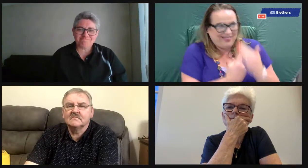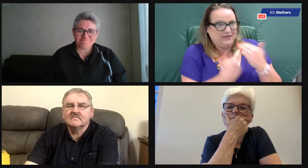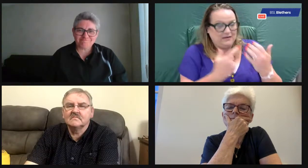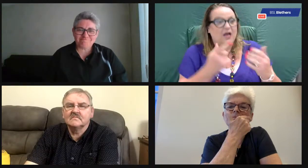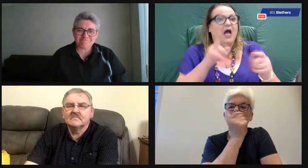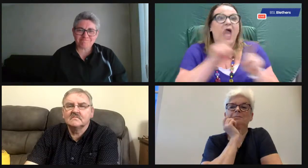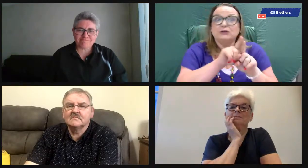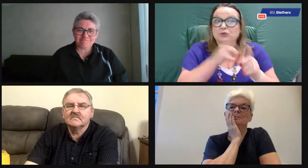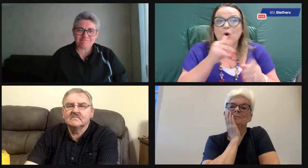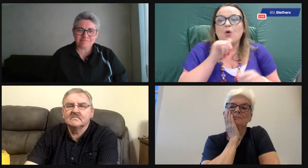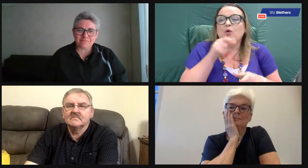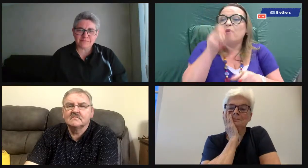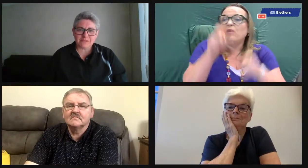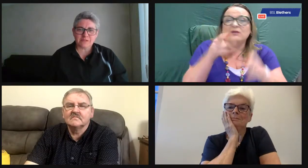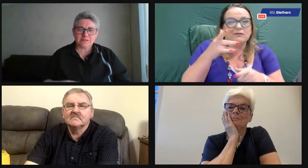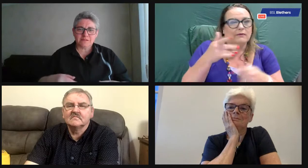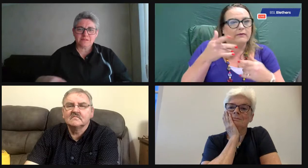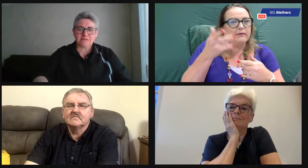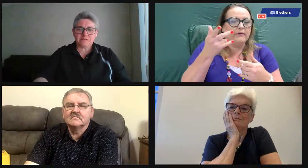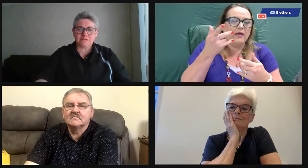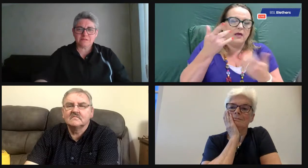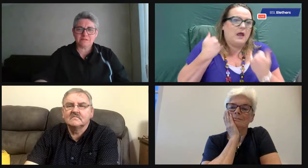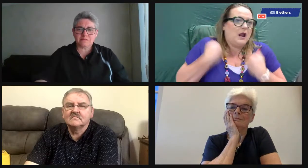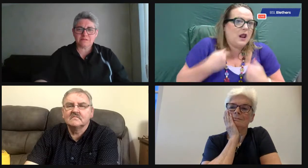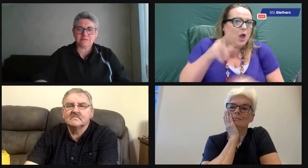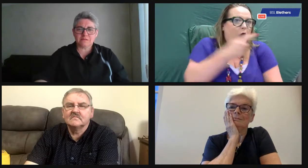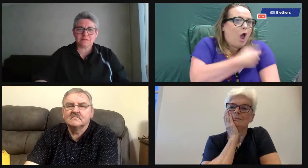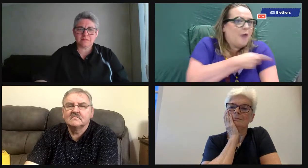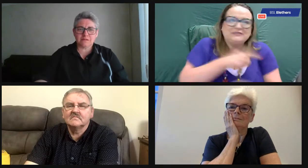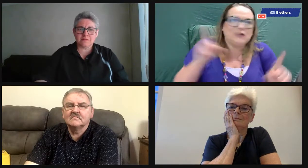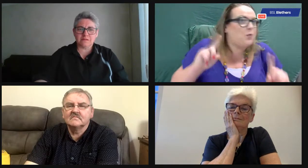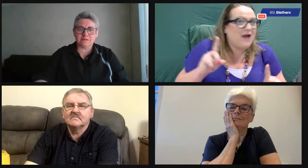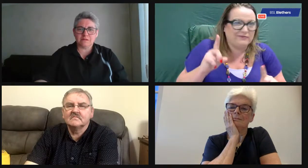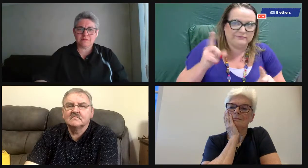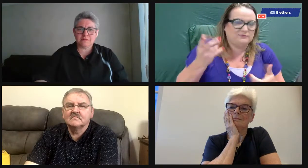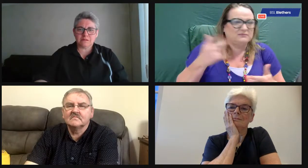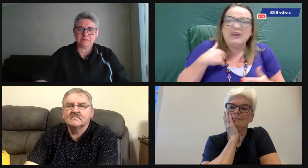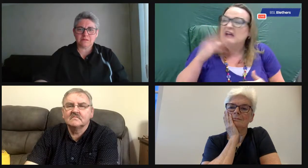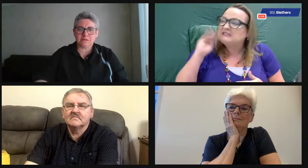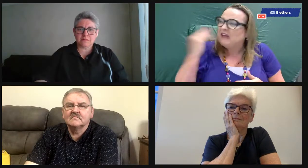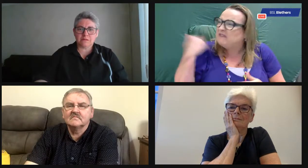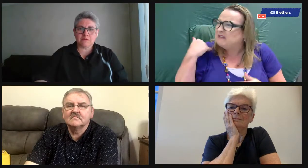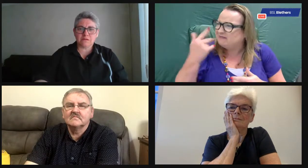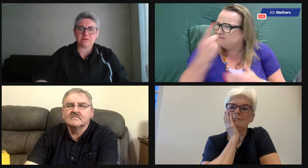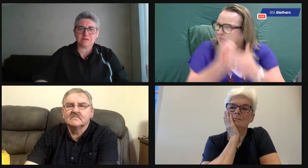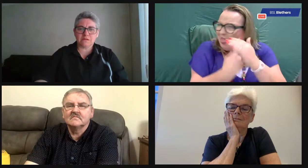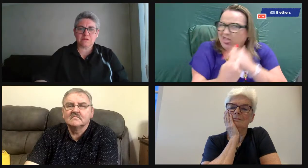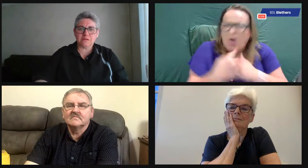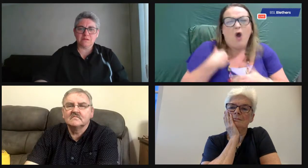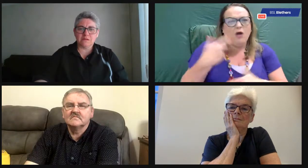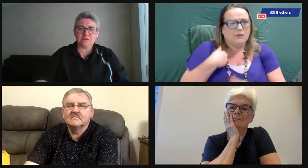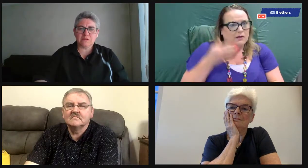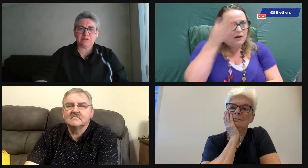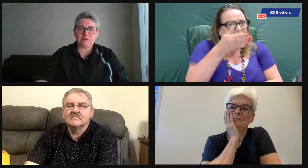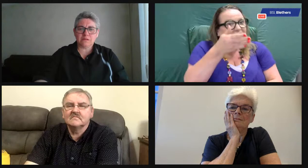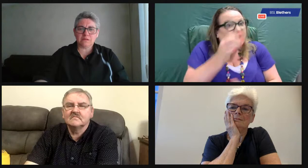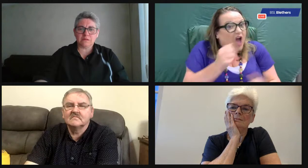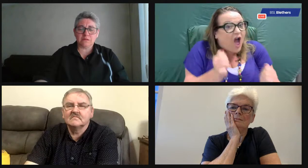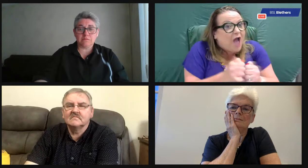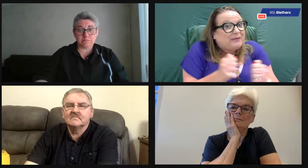play games, have a chat, and it's good for people's wellbeing. And it could be that someone has maybe been in the hospital